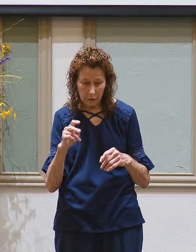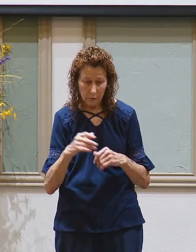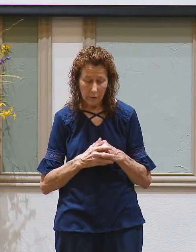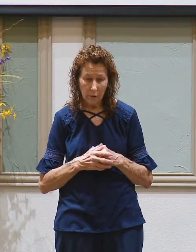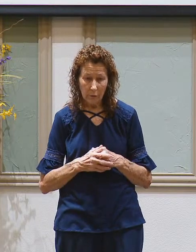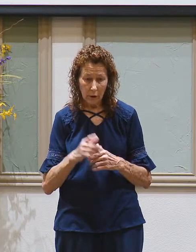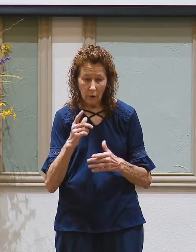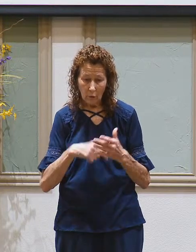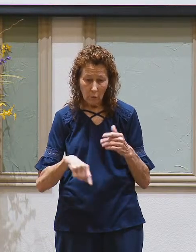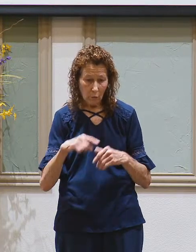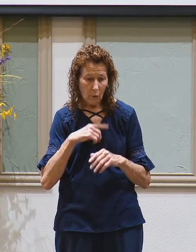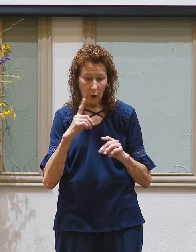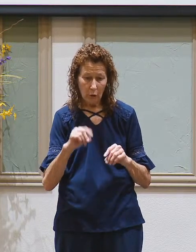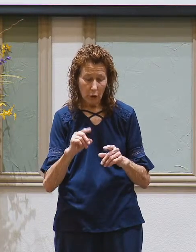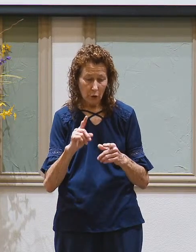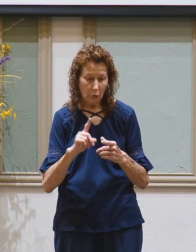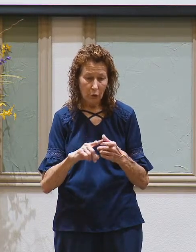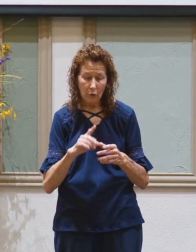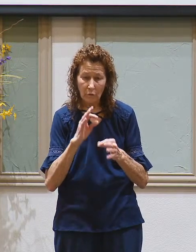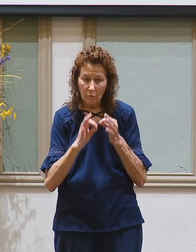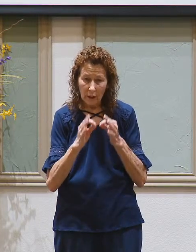What can be done to fix it?